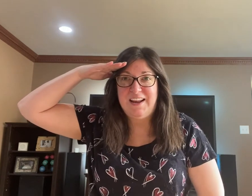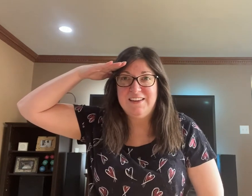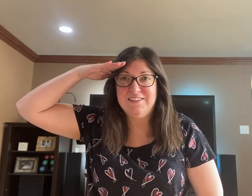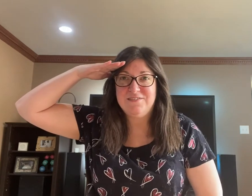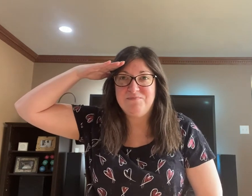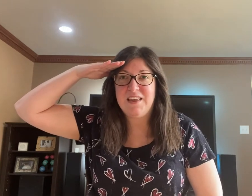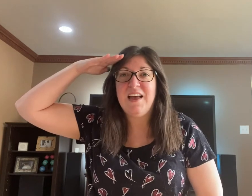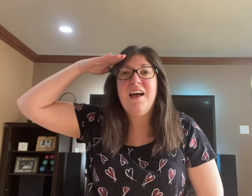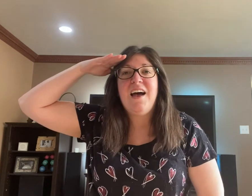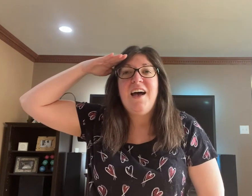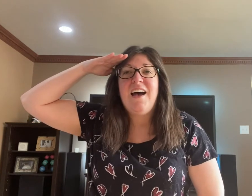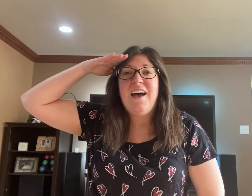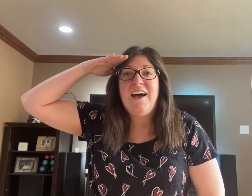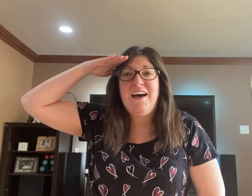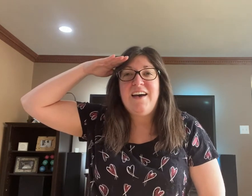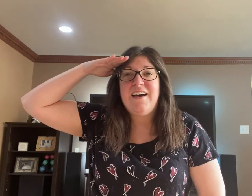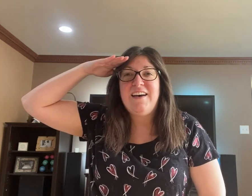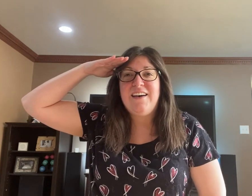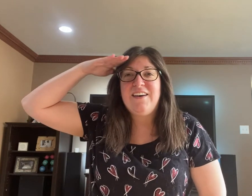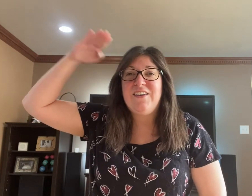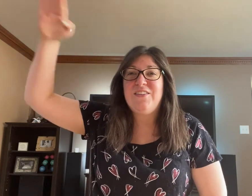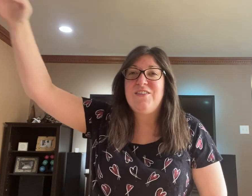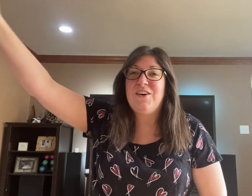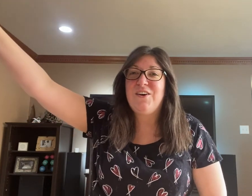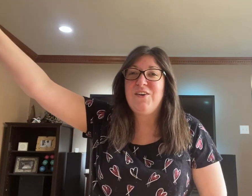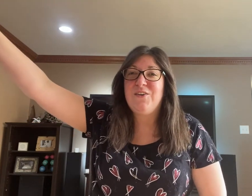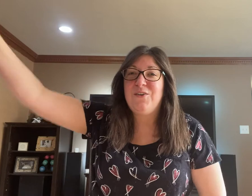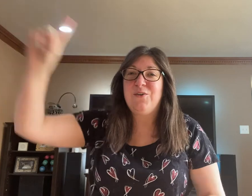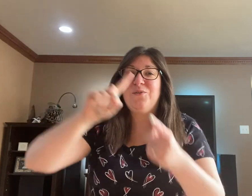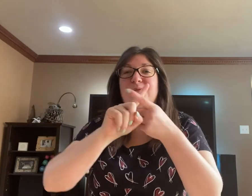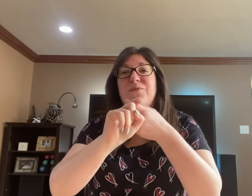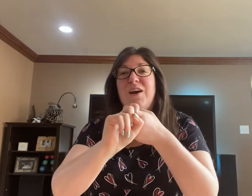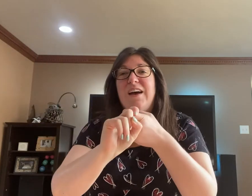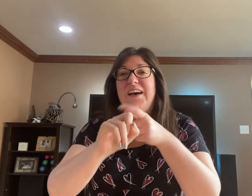Hello, friend.